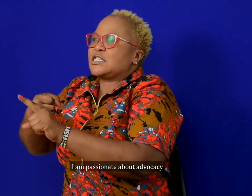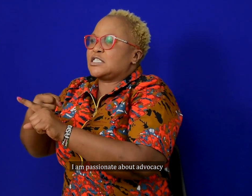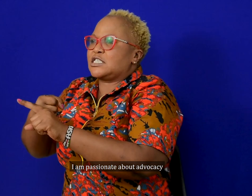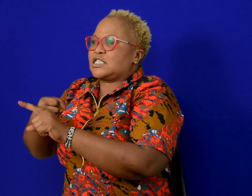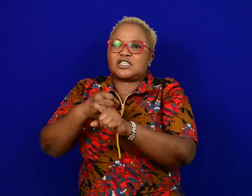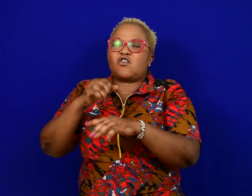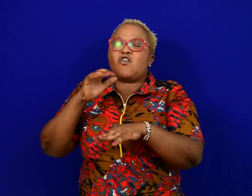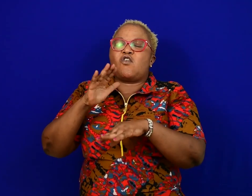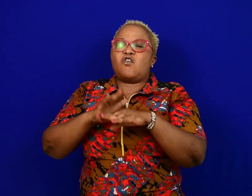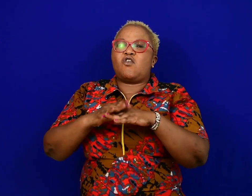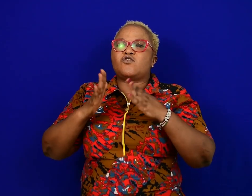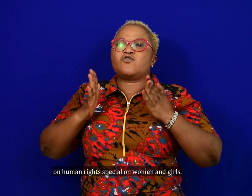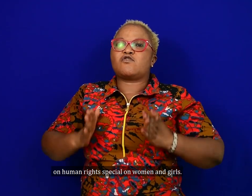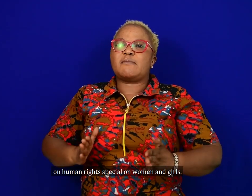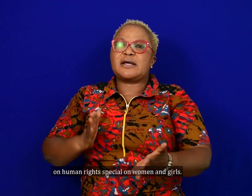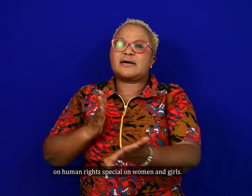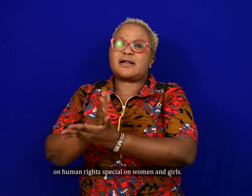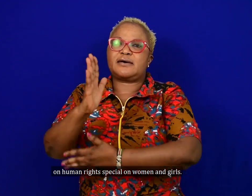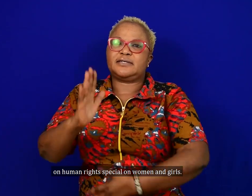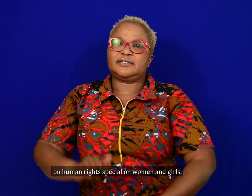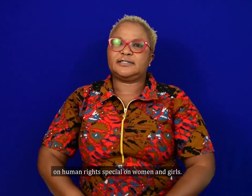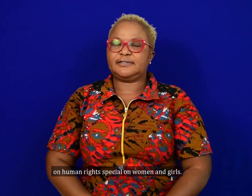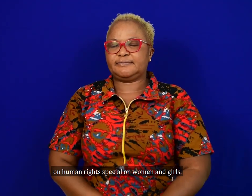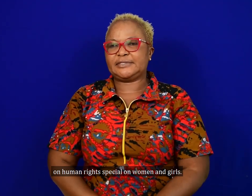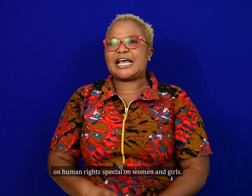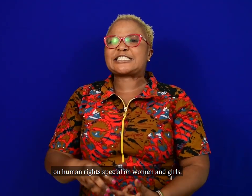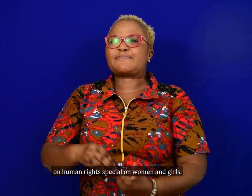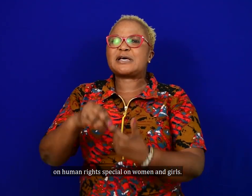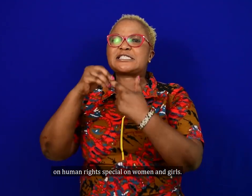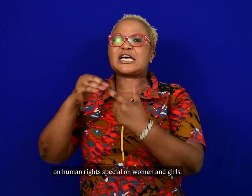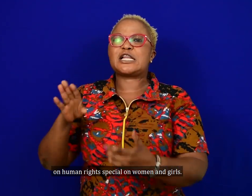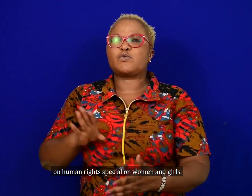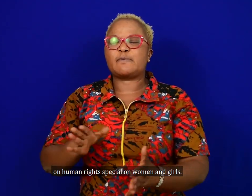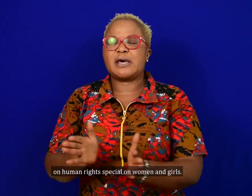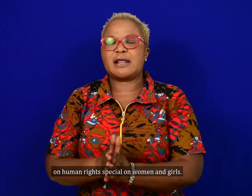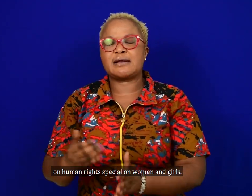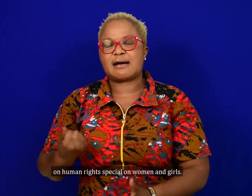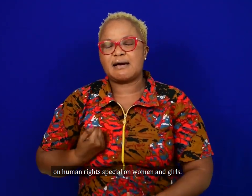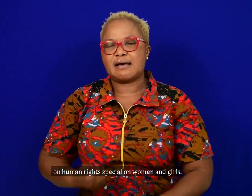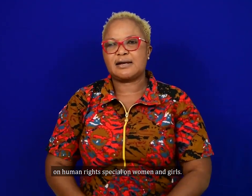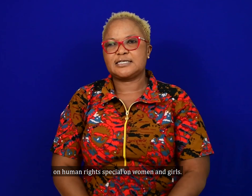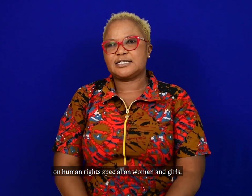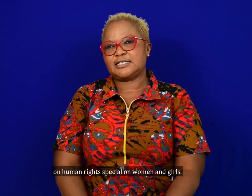on human rights, especially about women and girls.